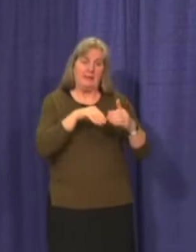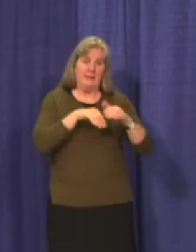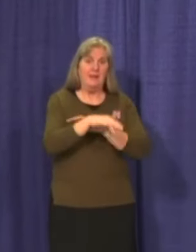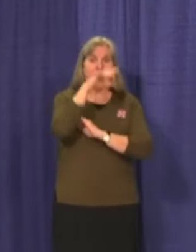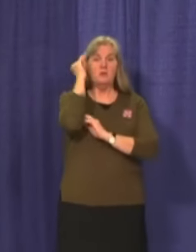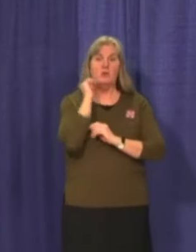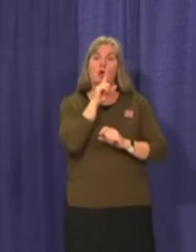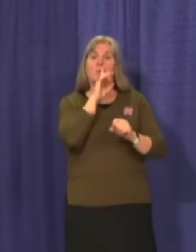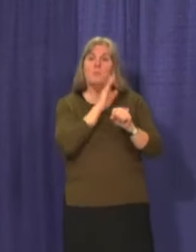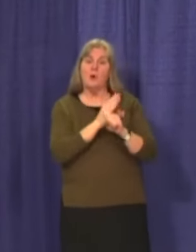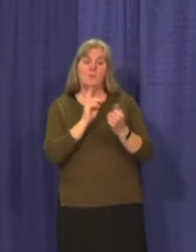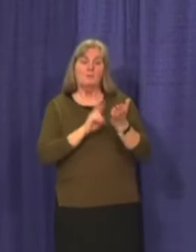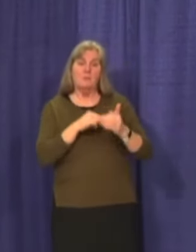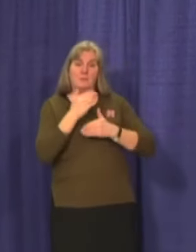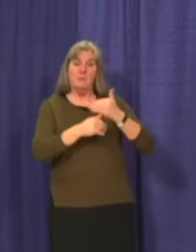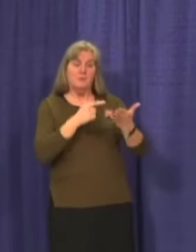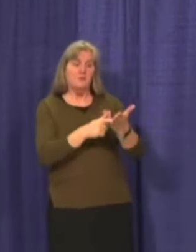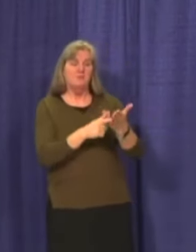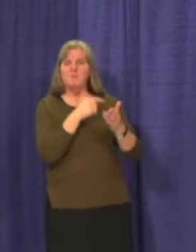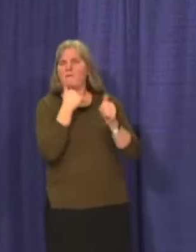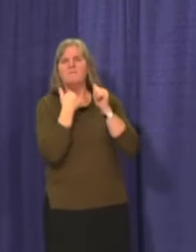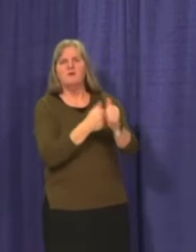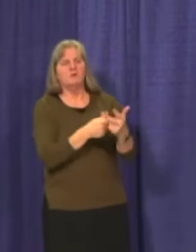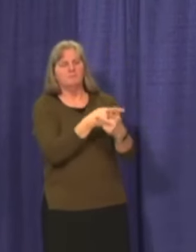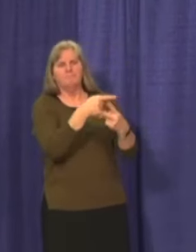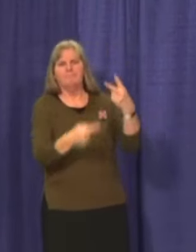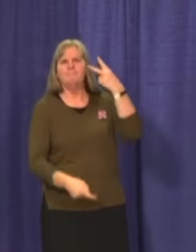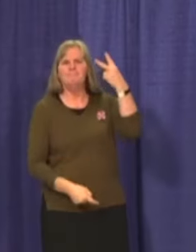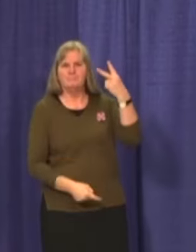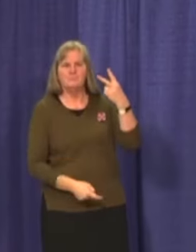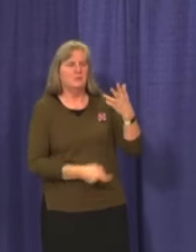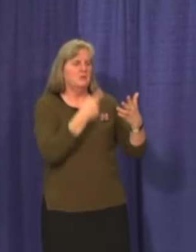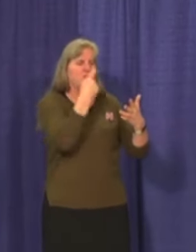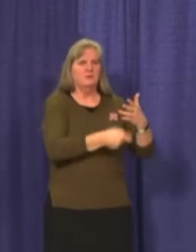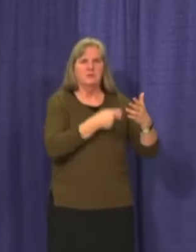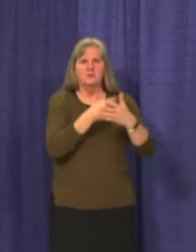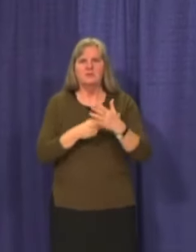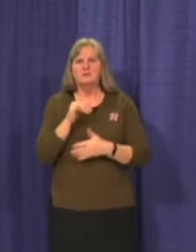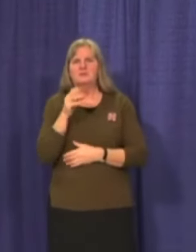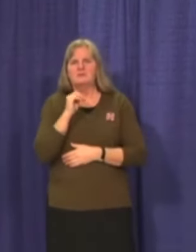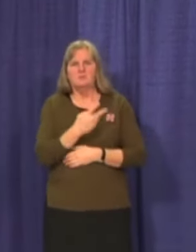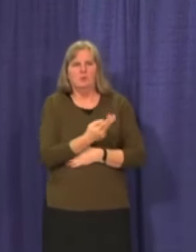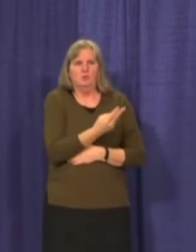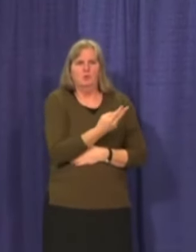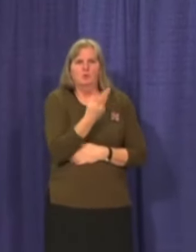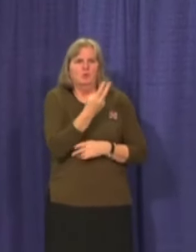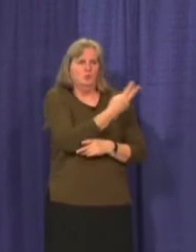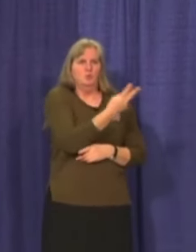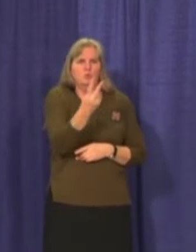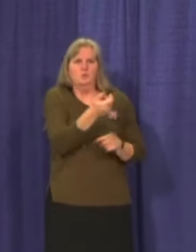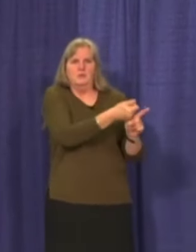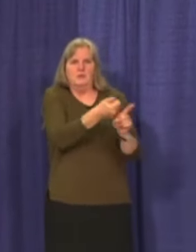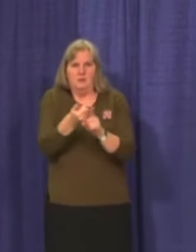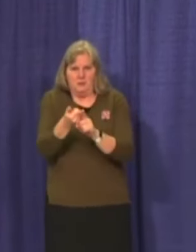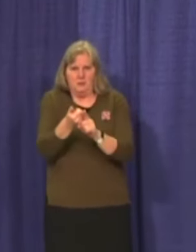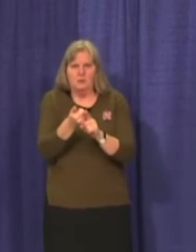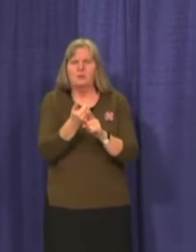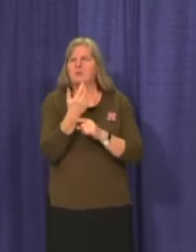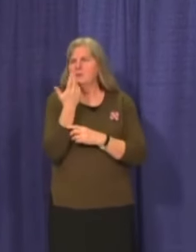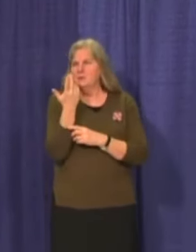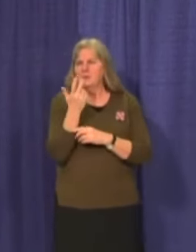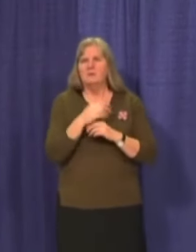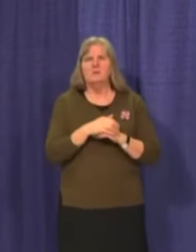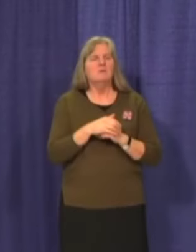into the into the territory. They were charged under SEMA with two charges each as a result of